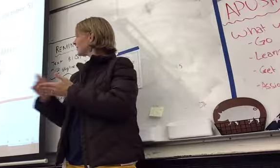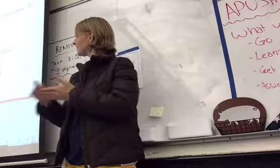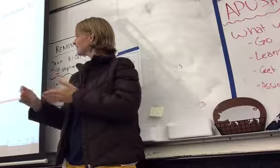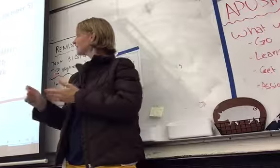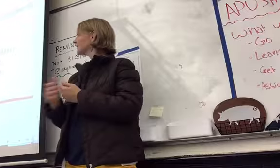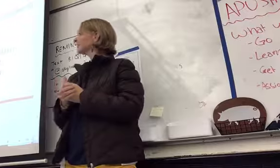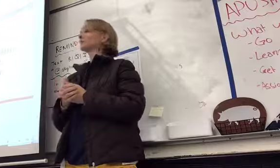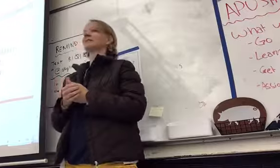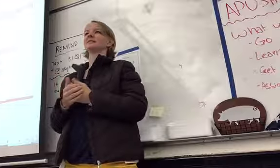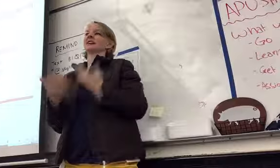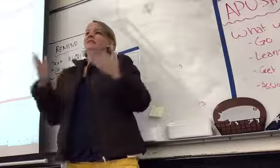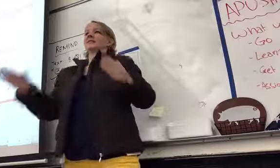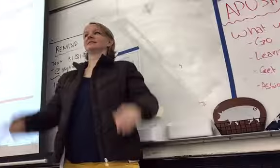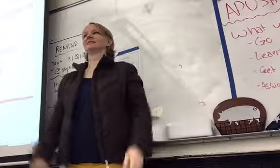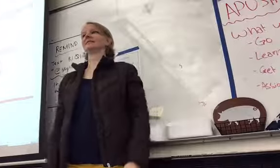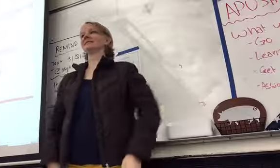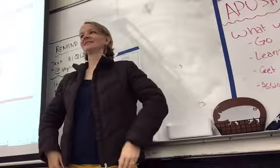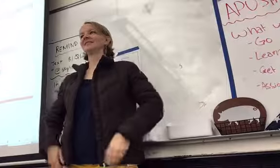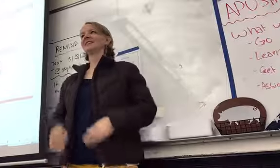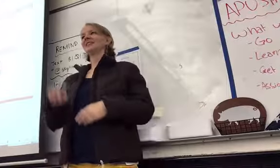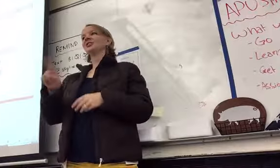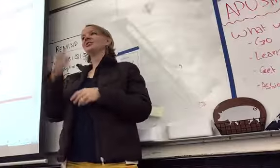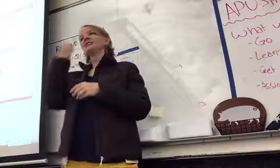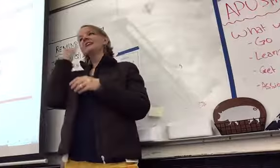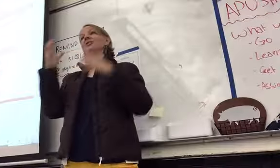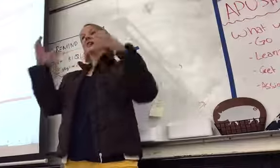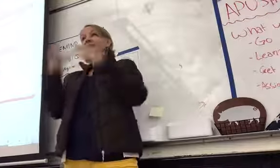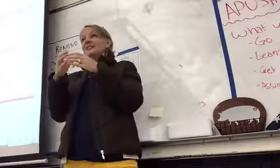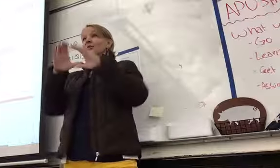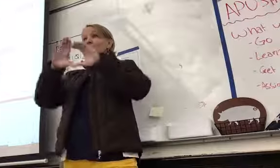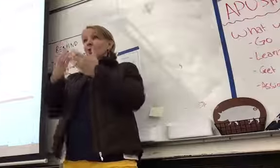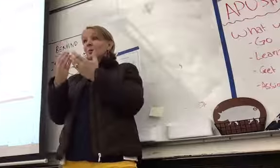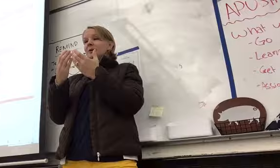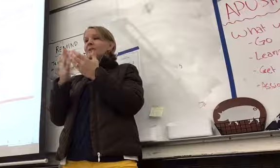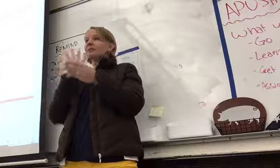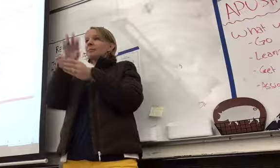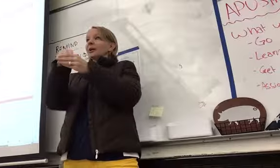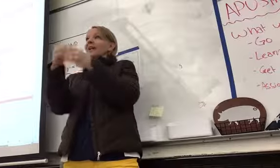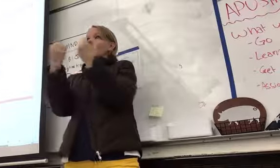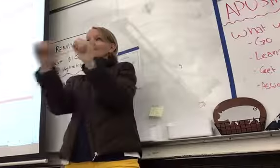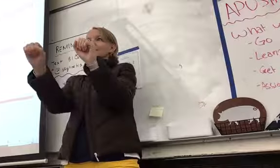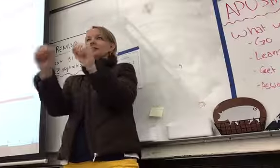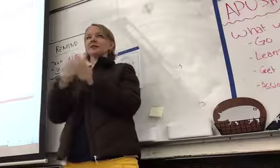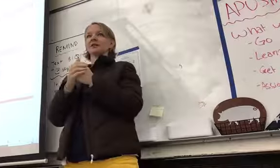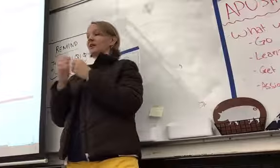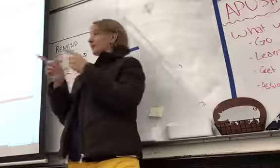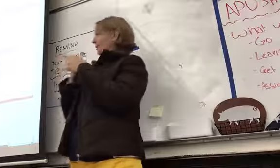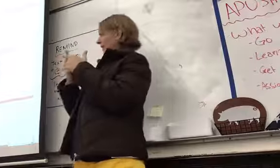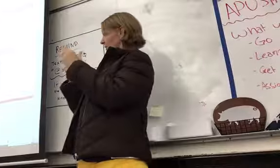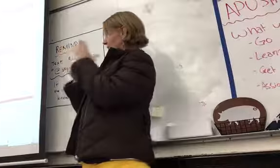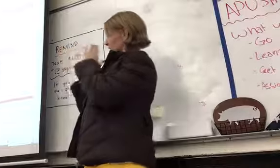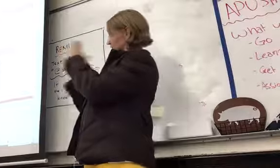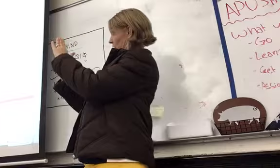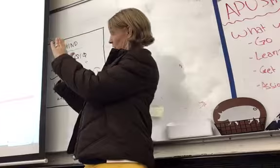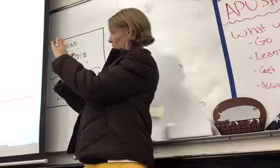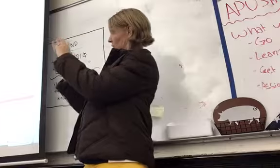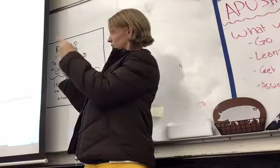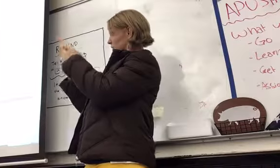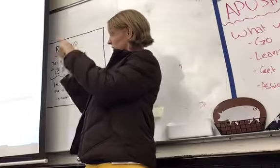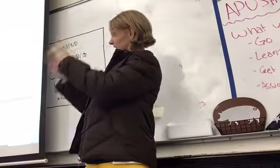I don't know. Just, if you're in groups, just put in the effort. Yeah? So do we show whatever we do to a class? So, no,